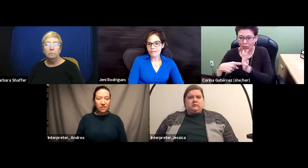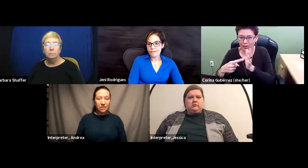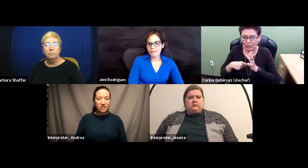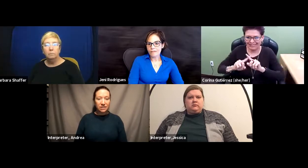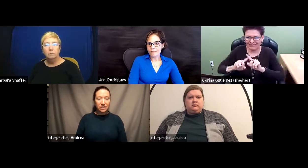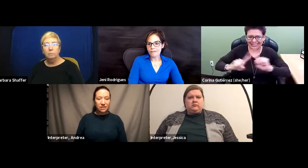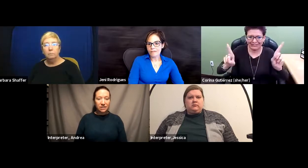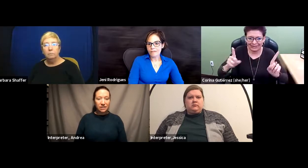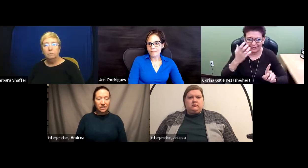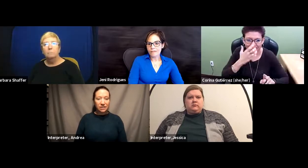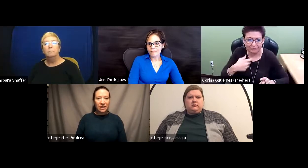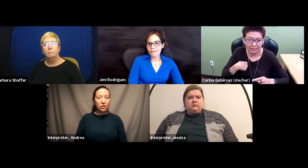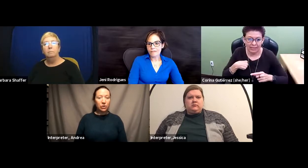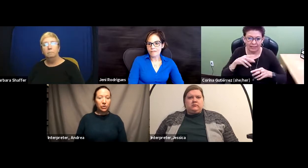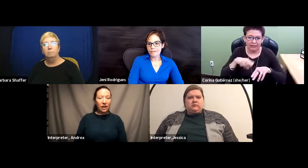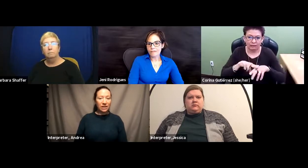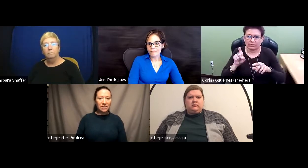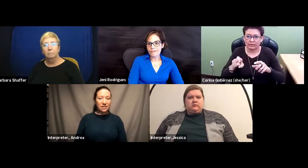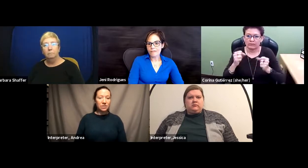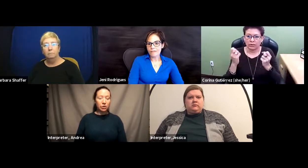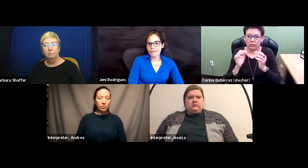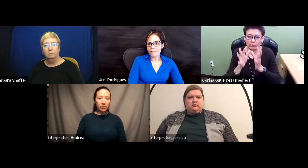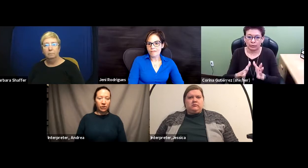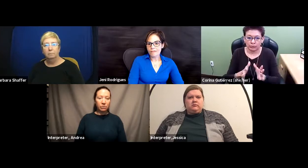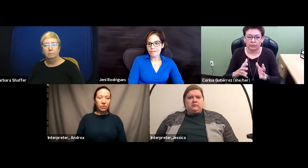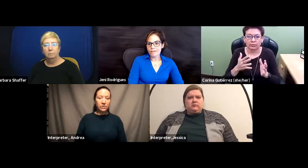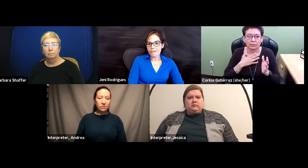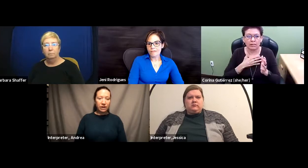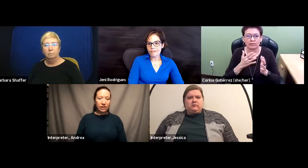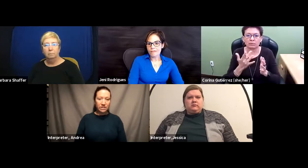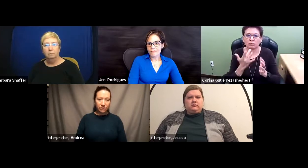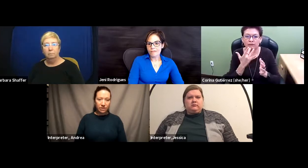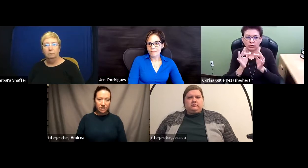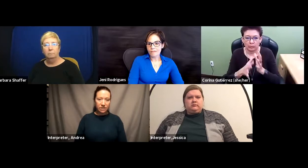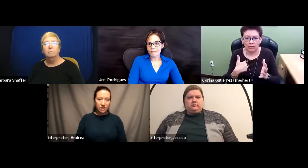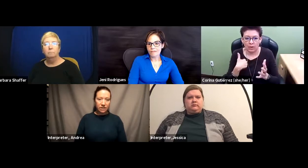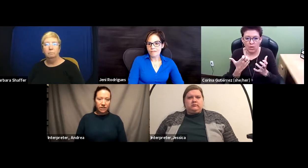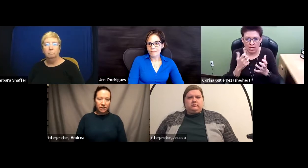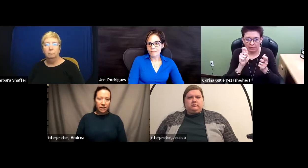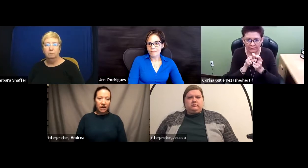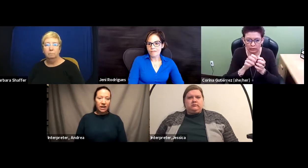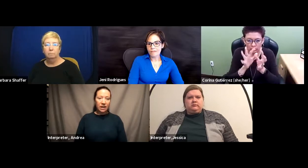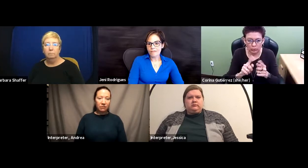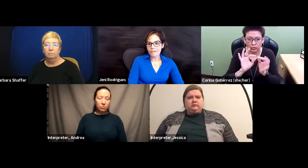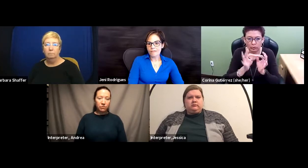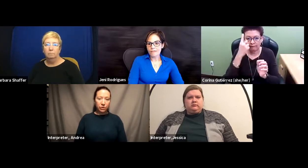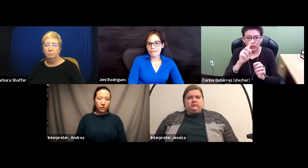and you as the interpreter, our roles are very different. I have preferred